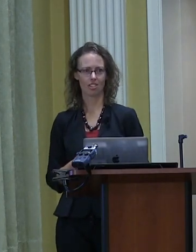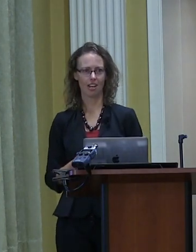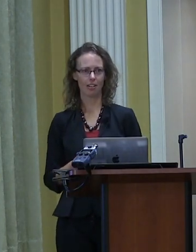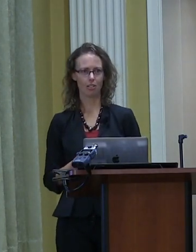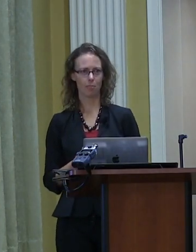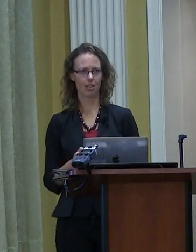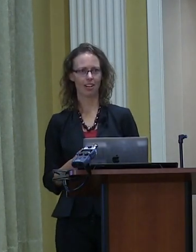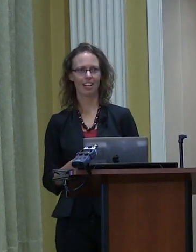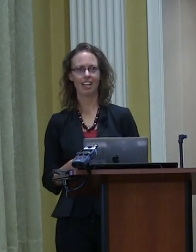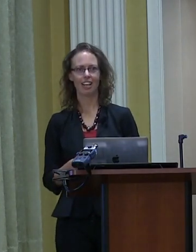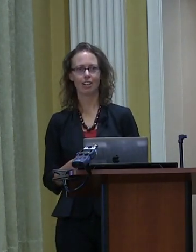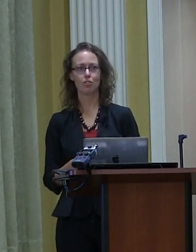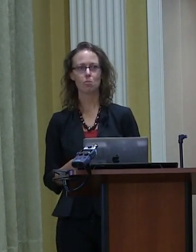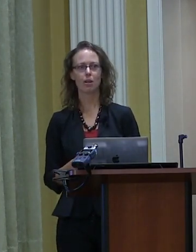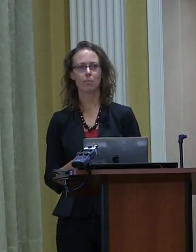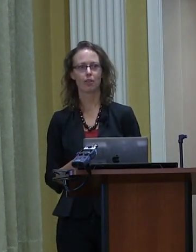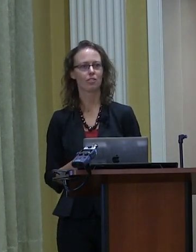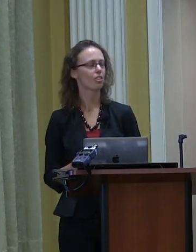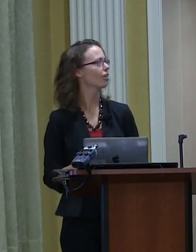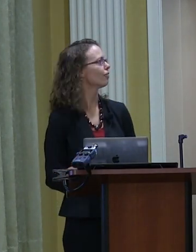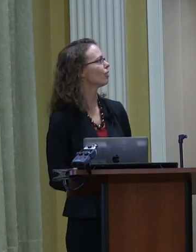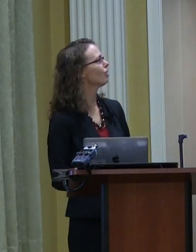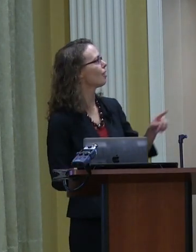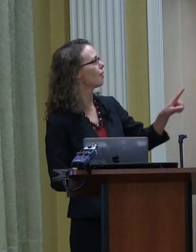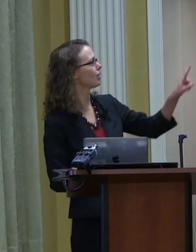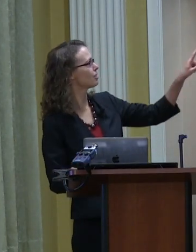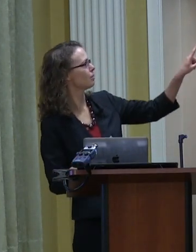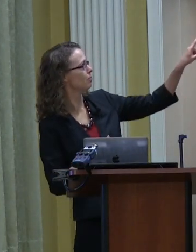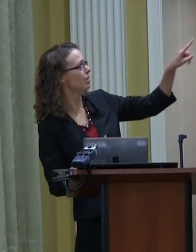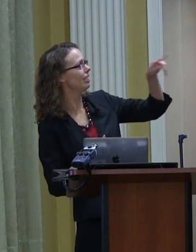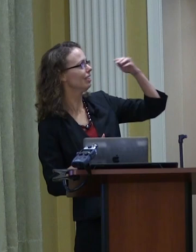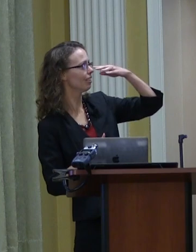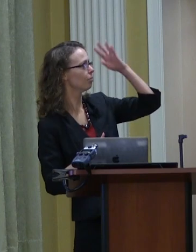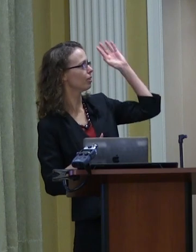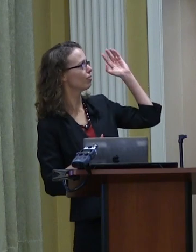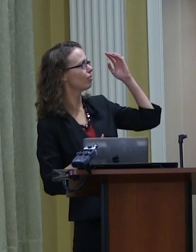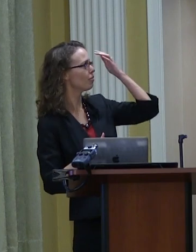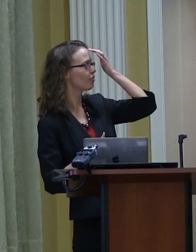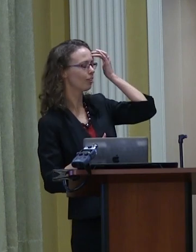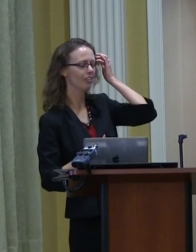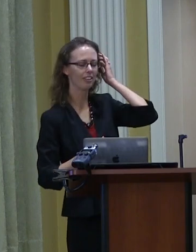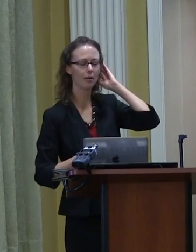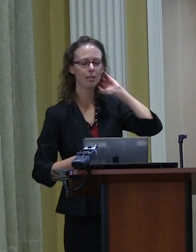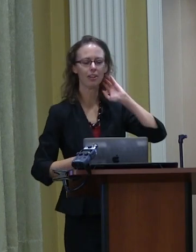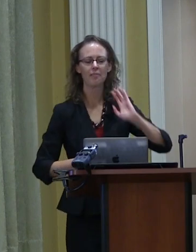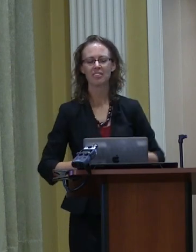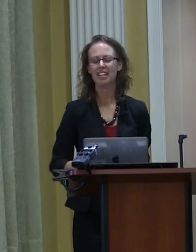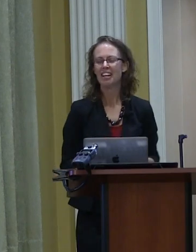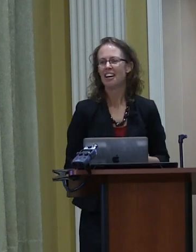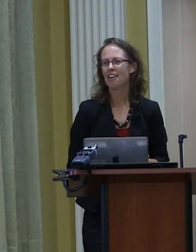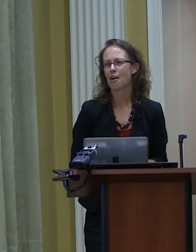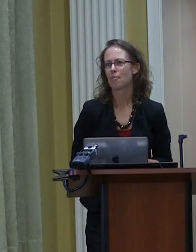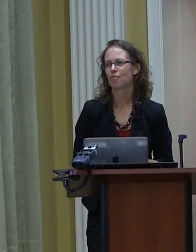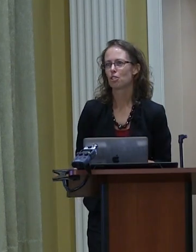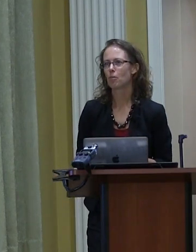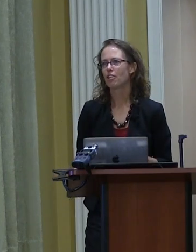doing just that by a newspaper photographer, that's me in the big faux fur hood up here,